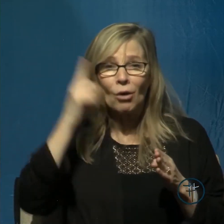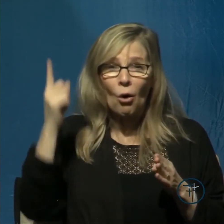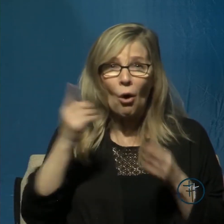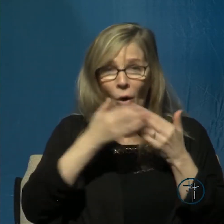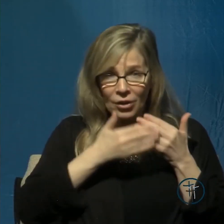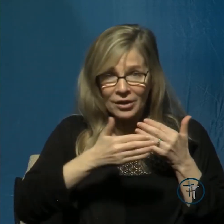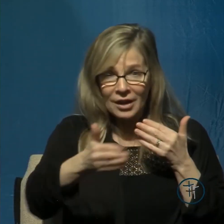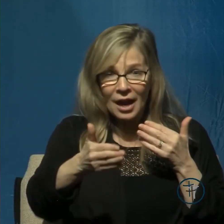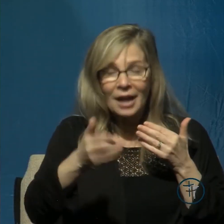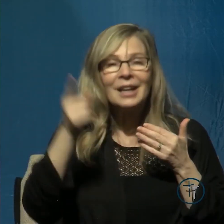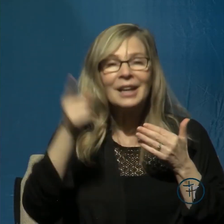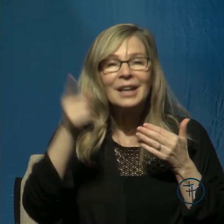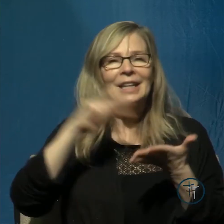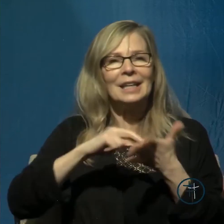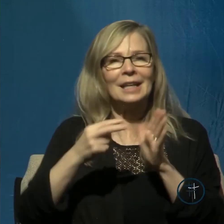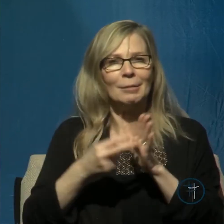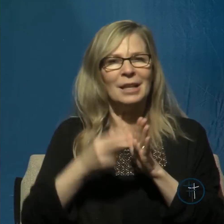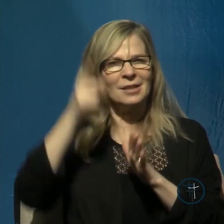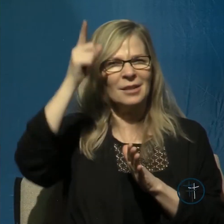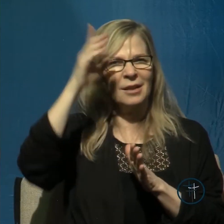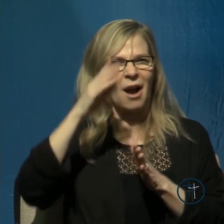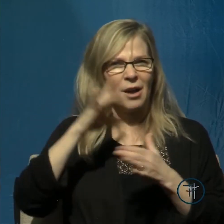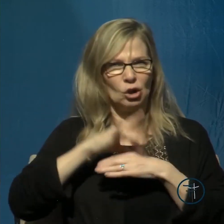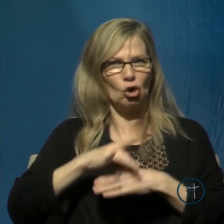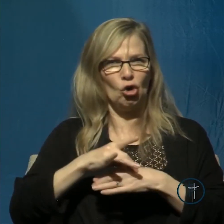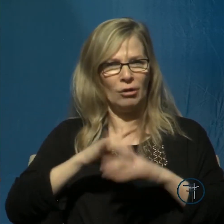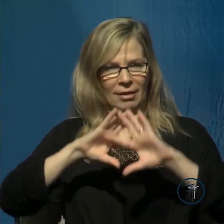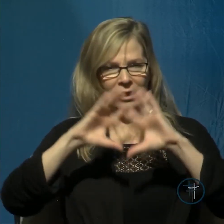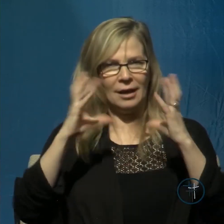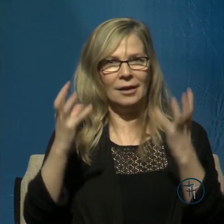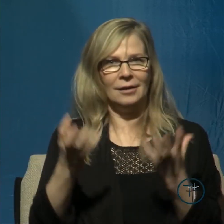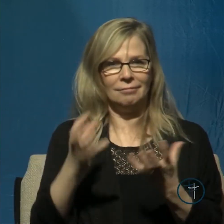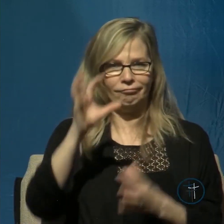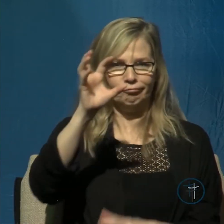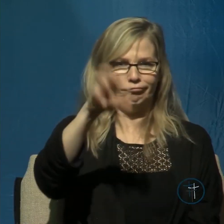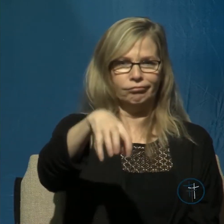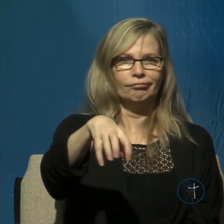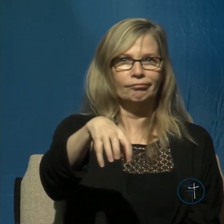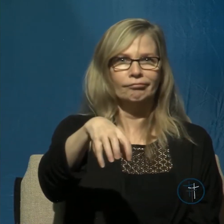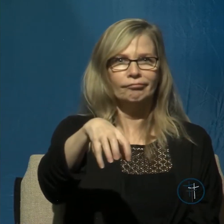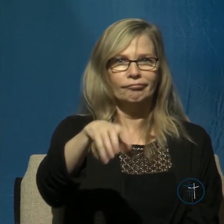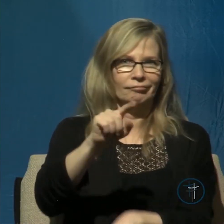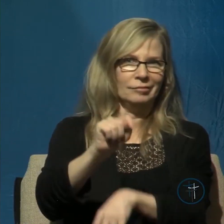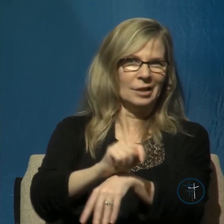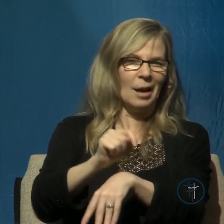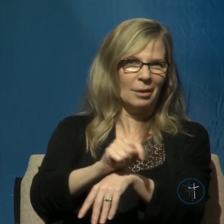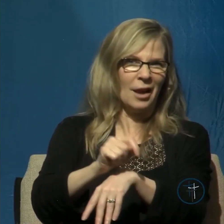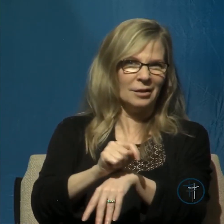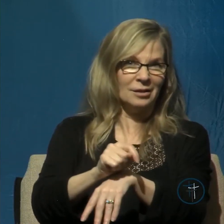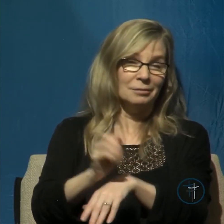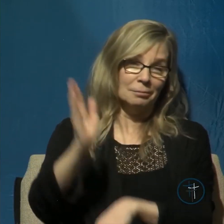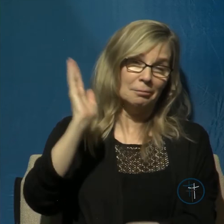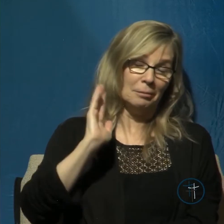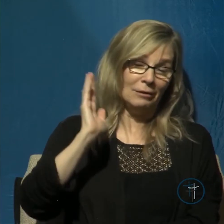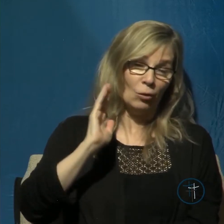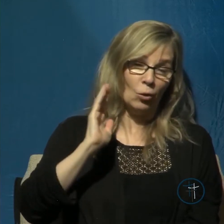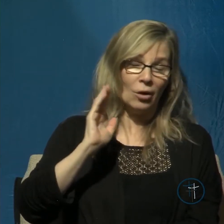earthly dwelling not heaven he means the tabernacle which was prior to the temple being built it was that portable tent